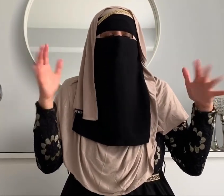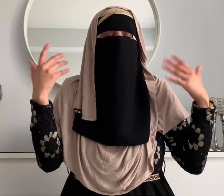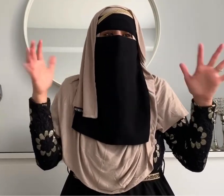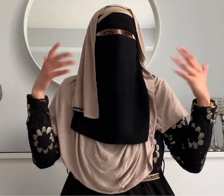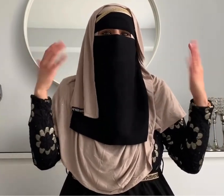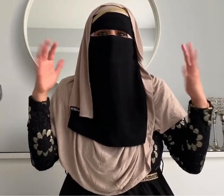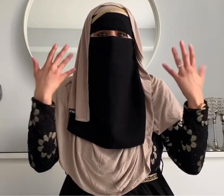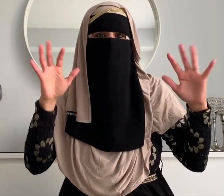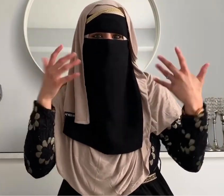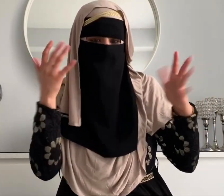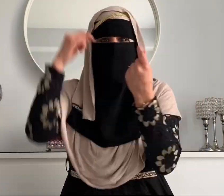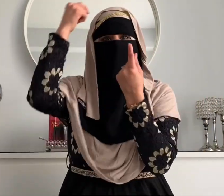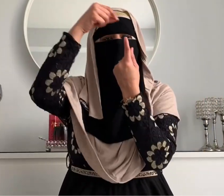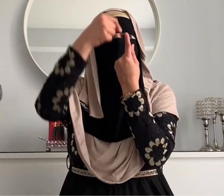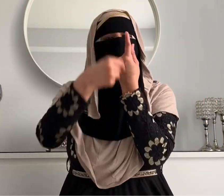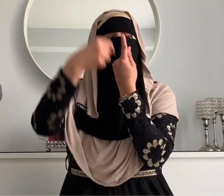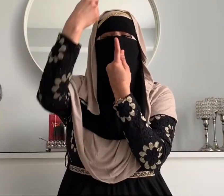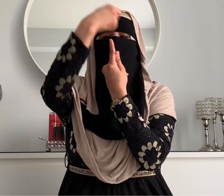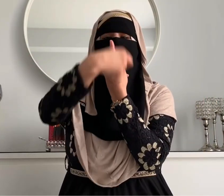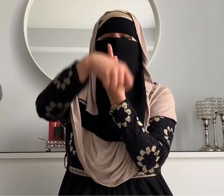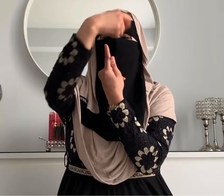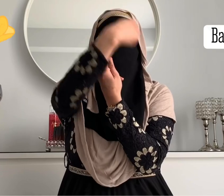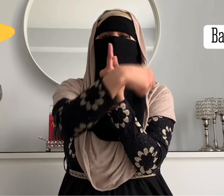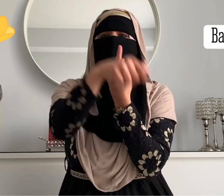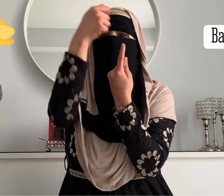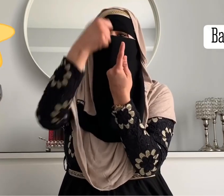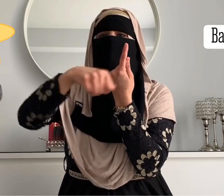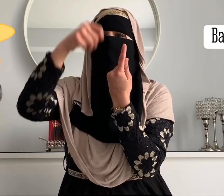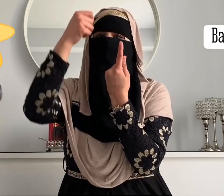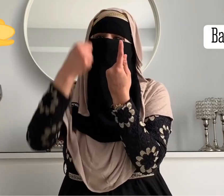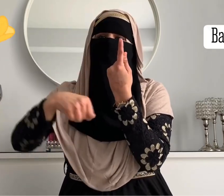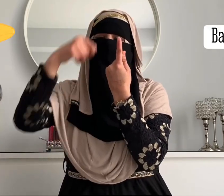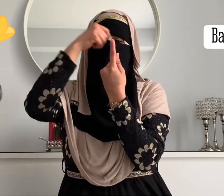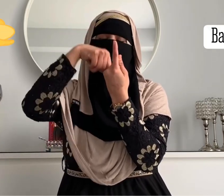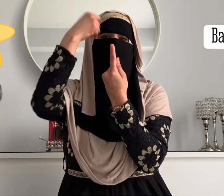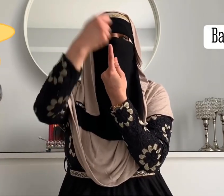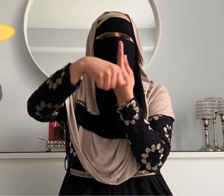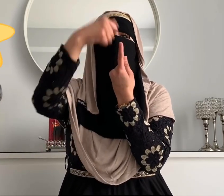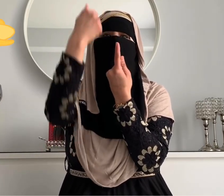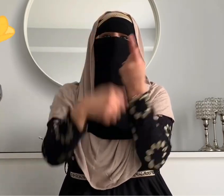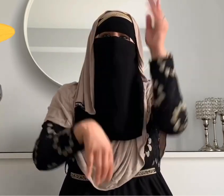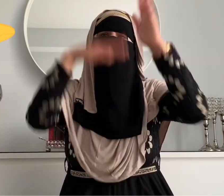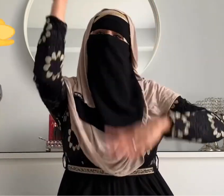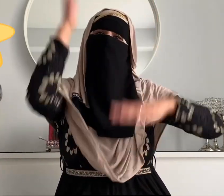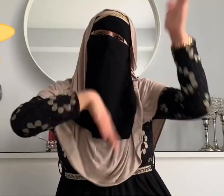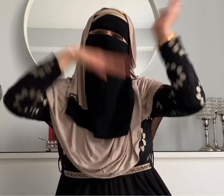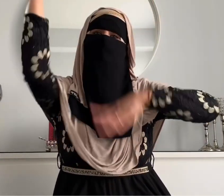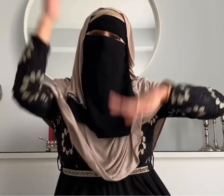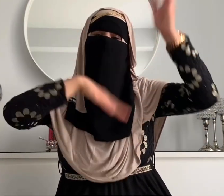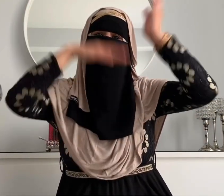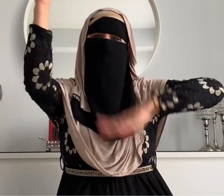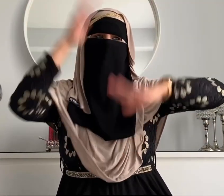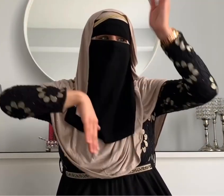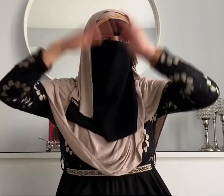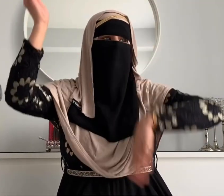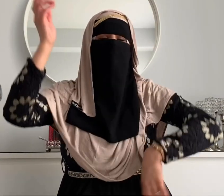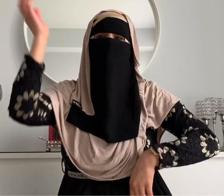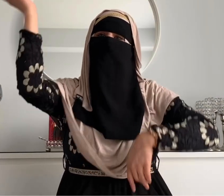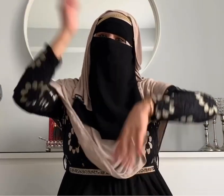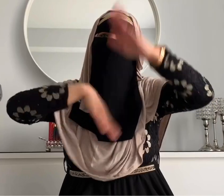can't even i'm so done this is the sign for banana and samara's sign for banana is this and this is also